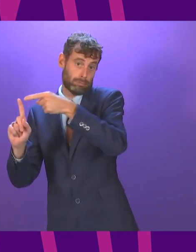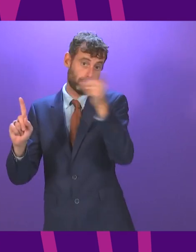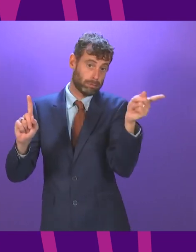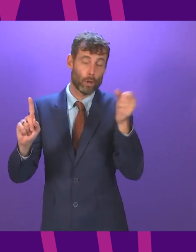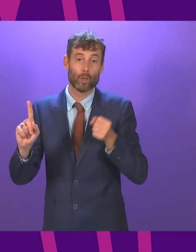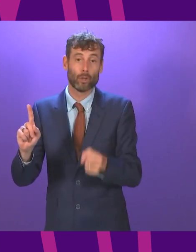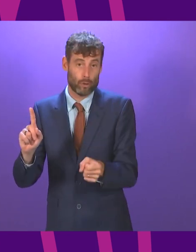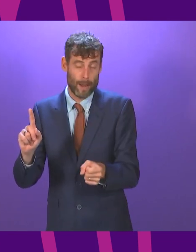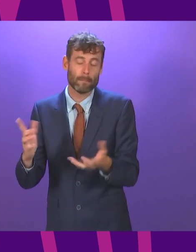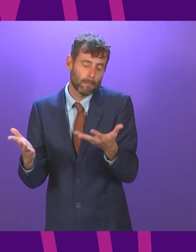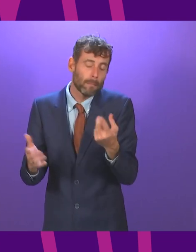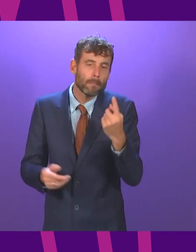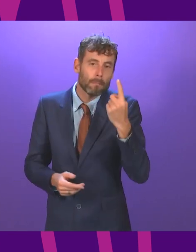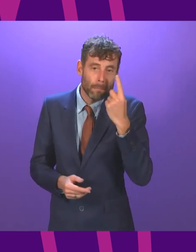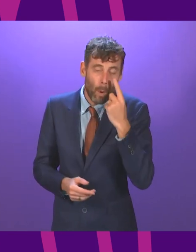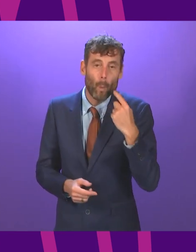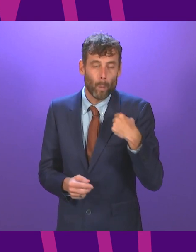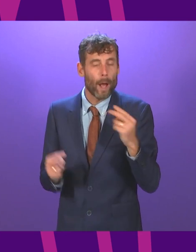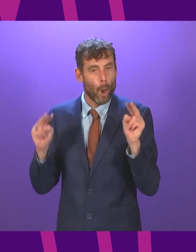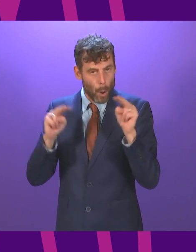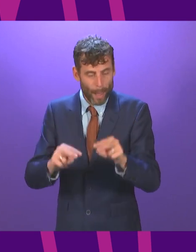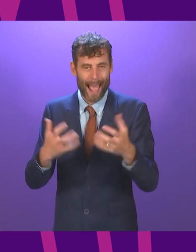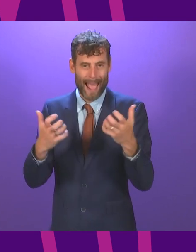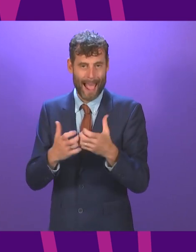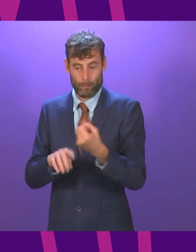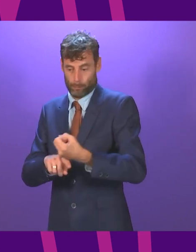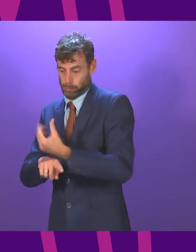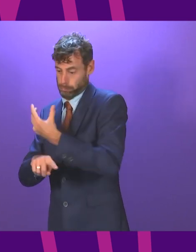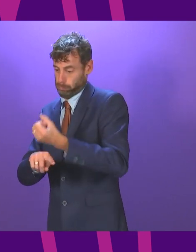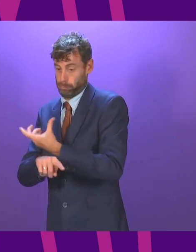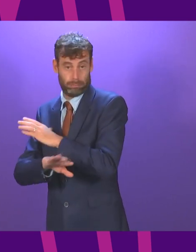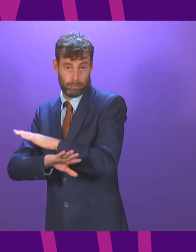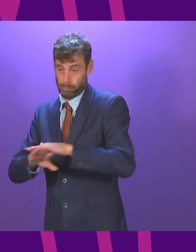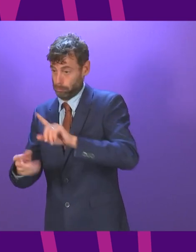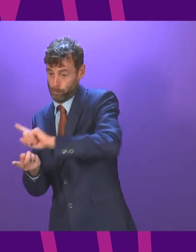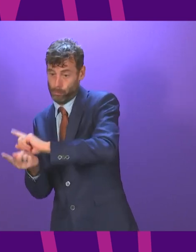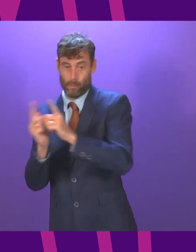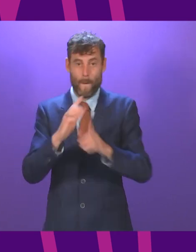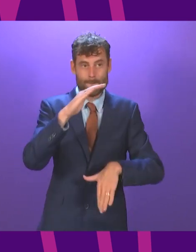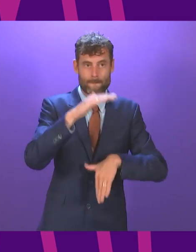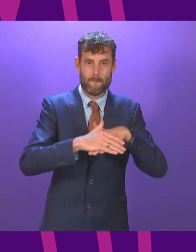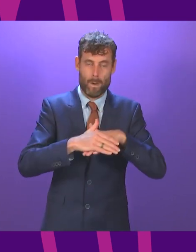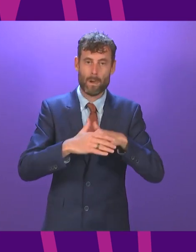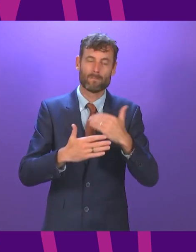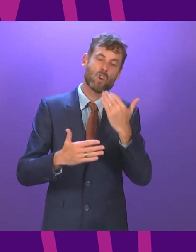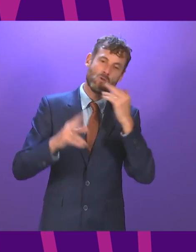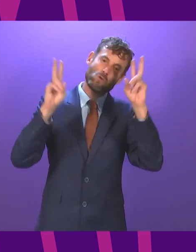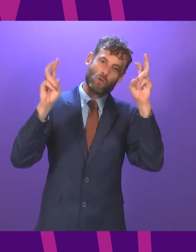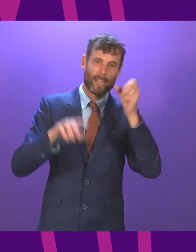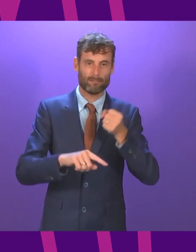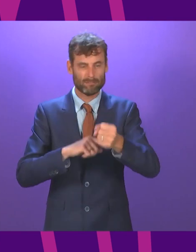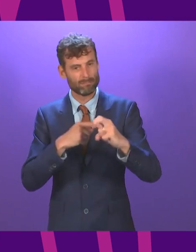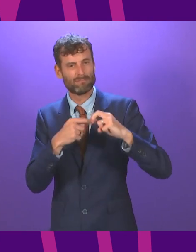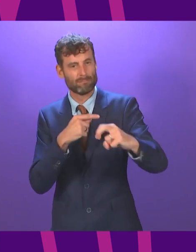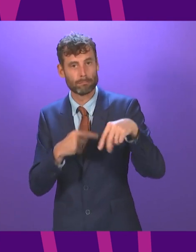projects that will contribute to our commitment to decarbonise passenger services by 2035 but at the core of this question